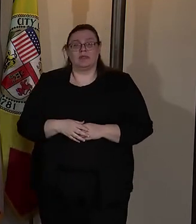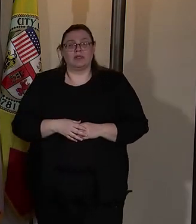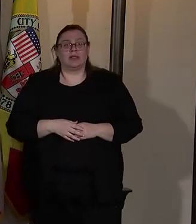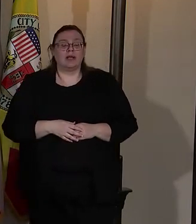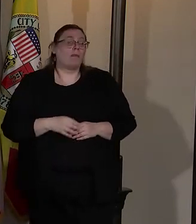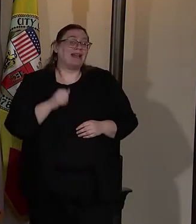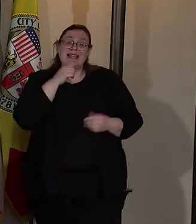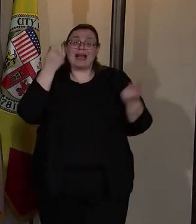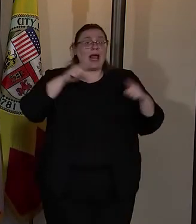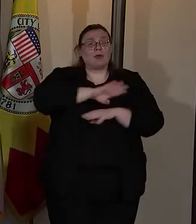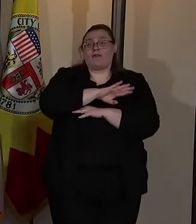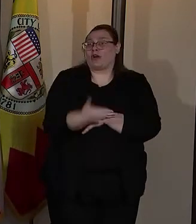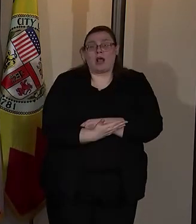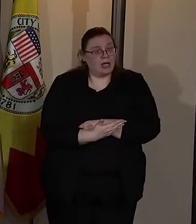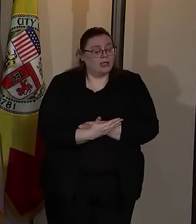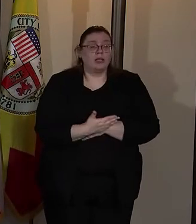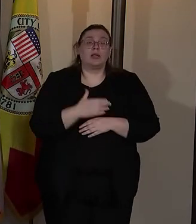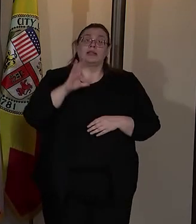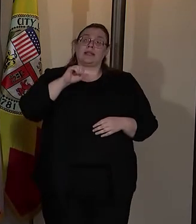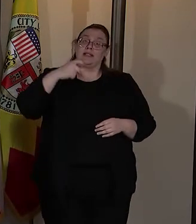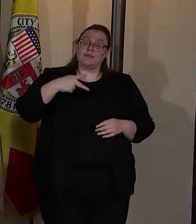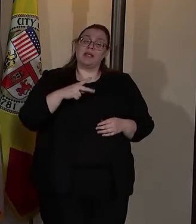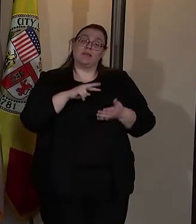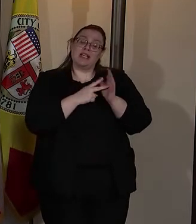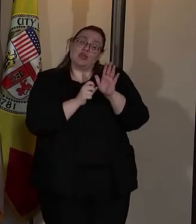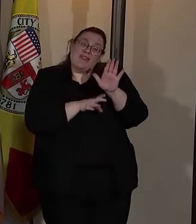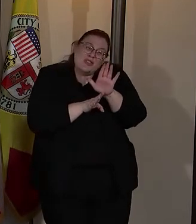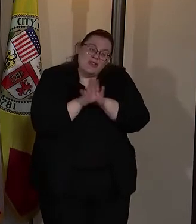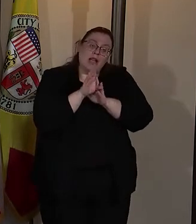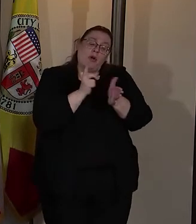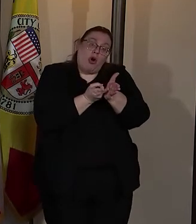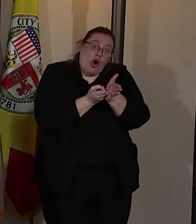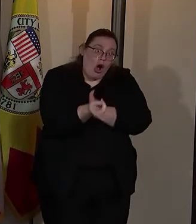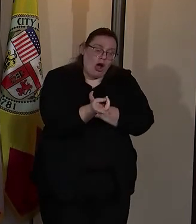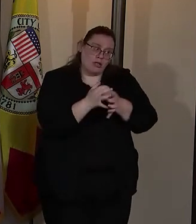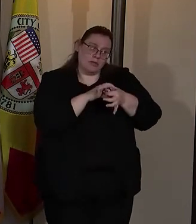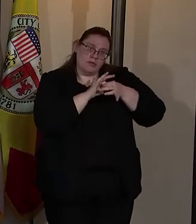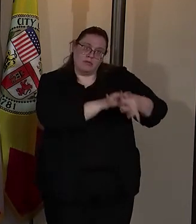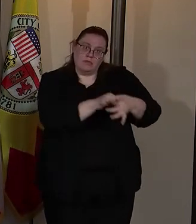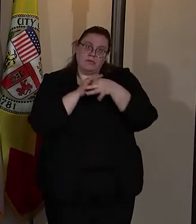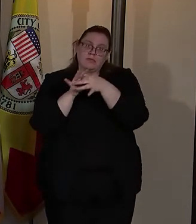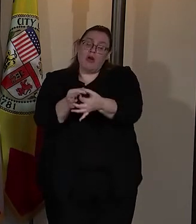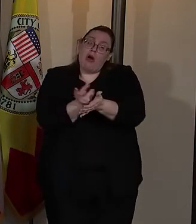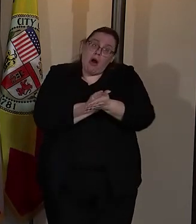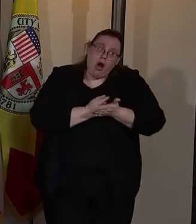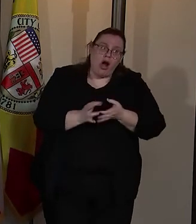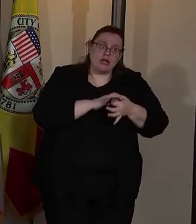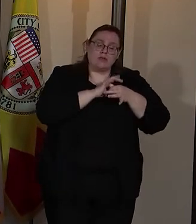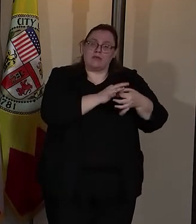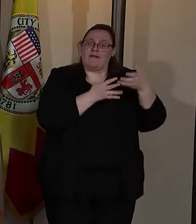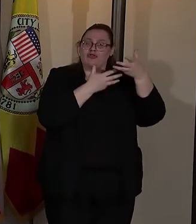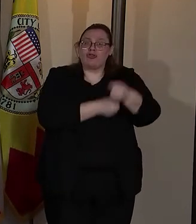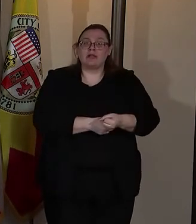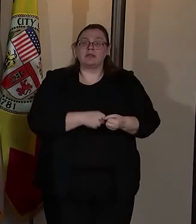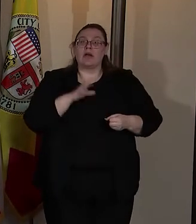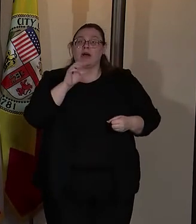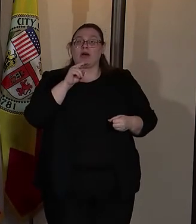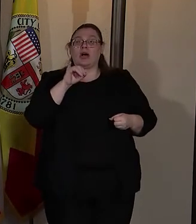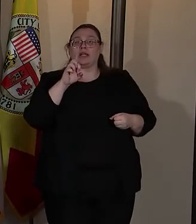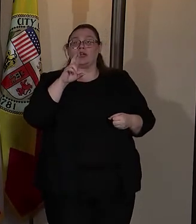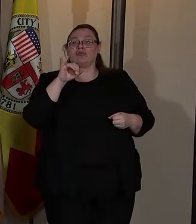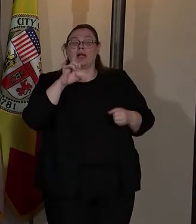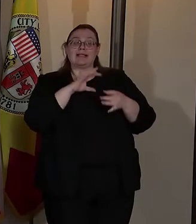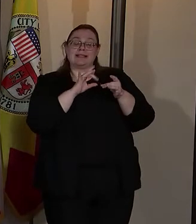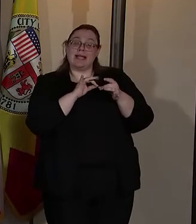switch. The community safety partnership is about building real relationships, real relationships of trust. As Connie Rice says,